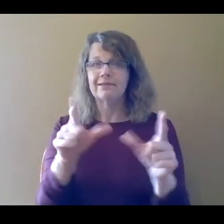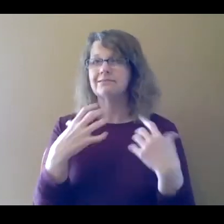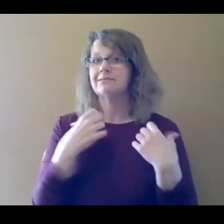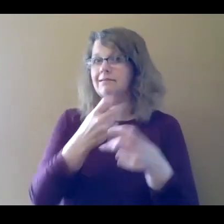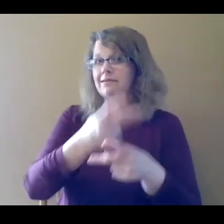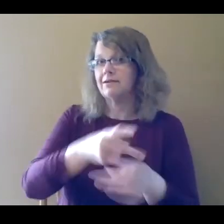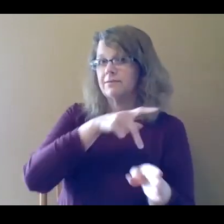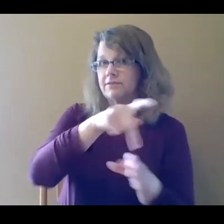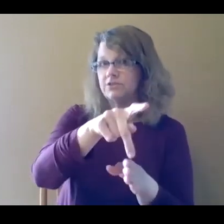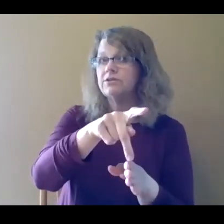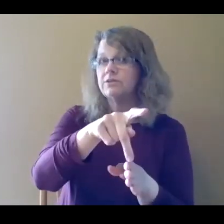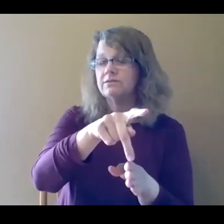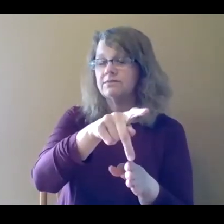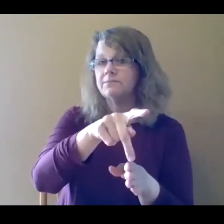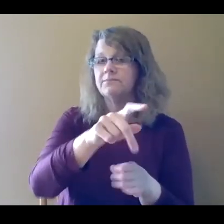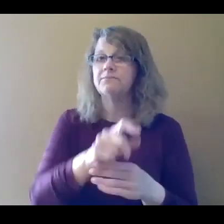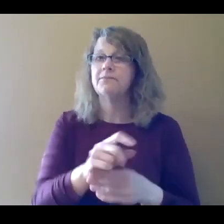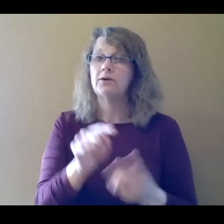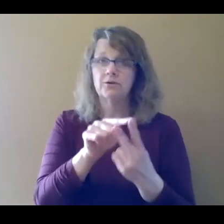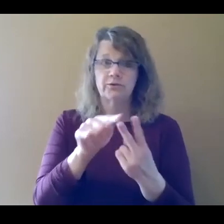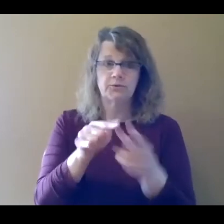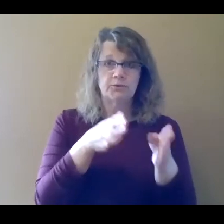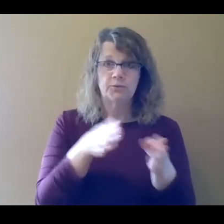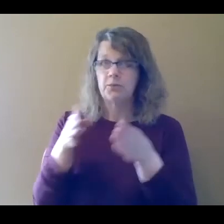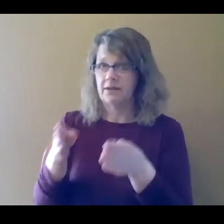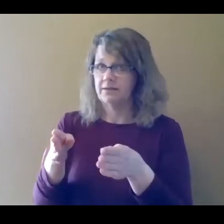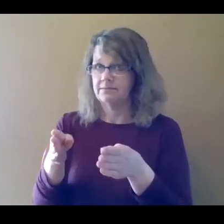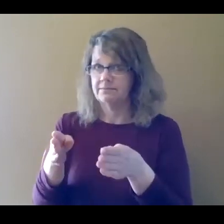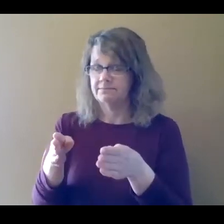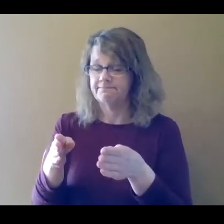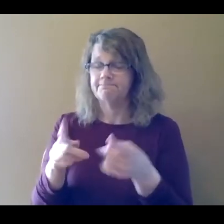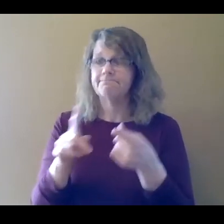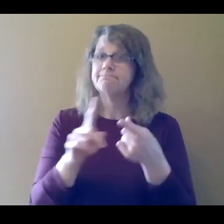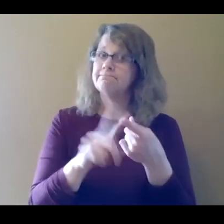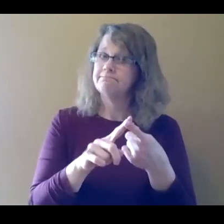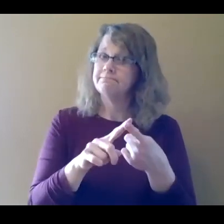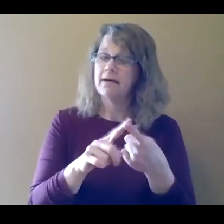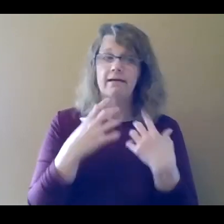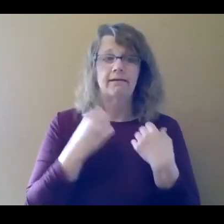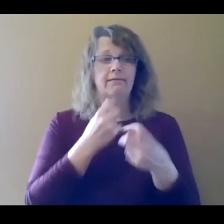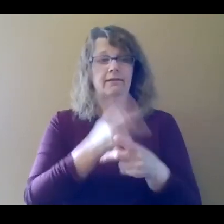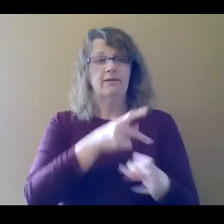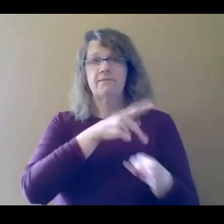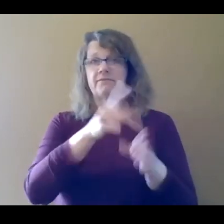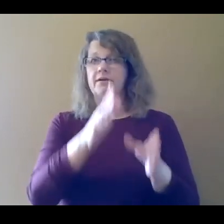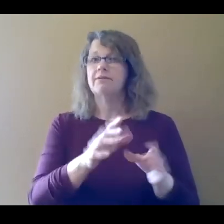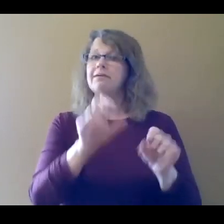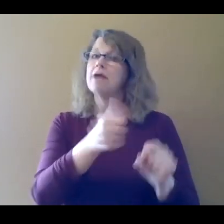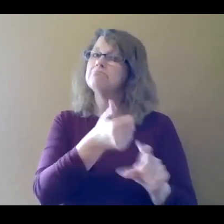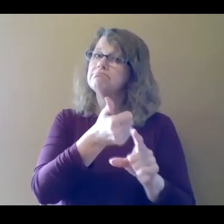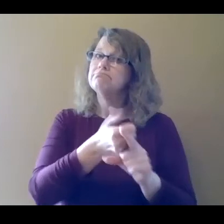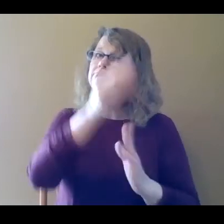professional. There are two ways you can get this. First, your provider can provide a letter on their own.